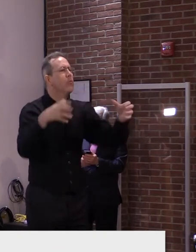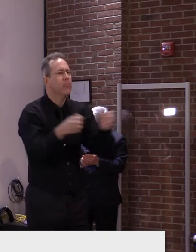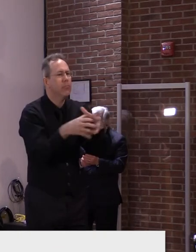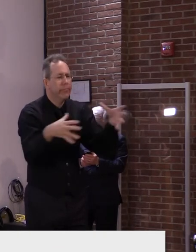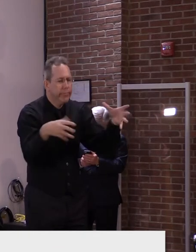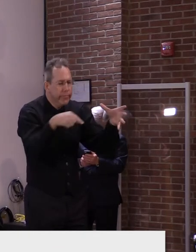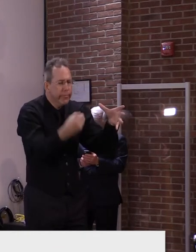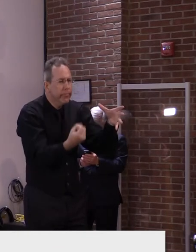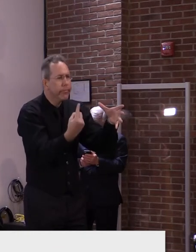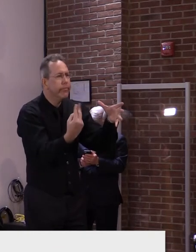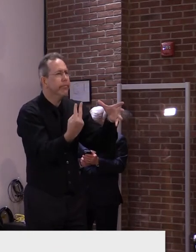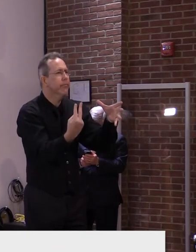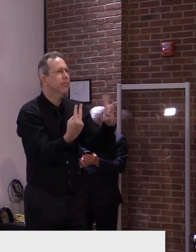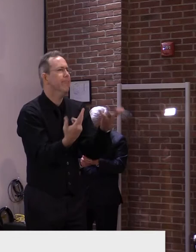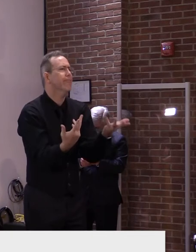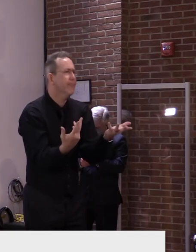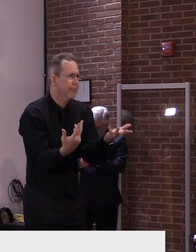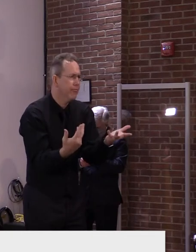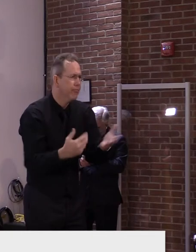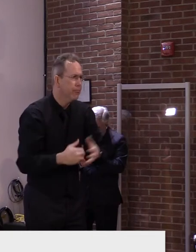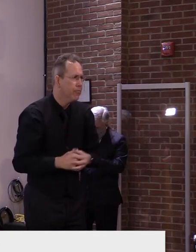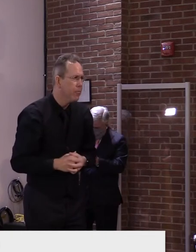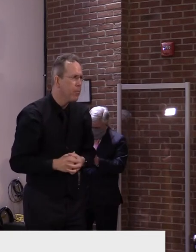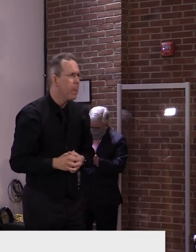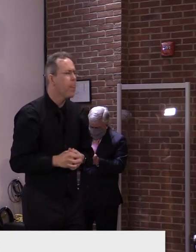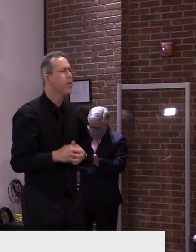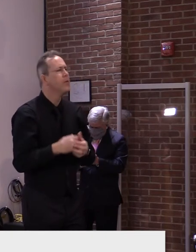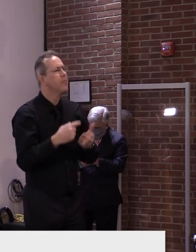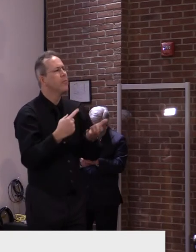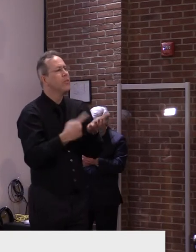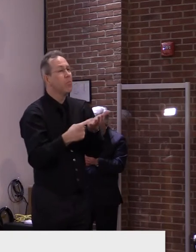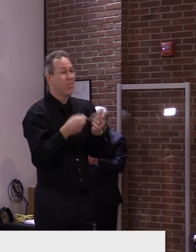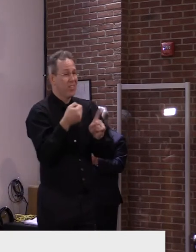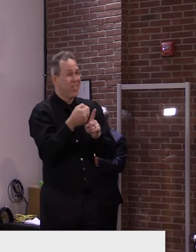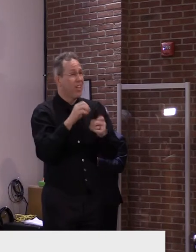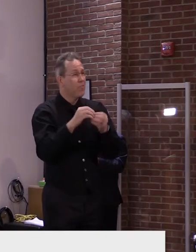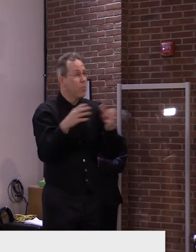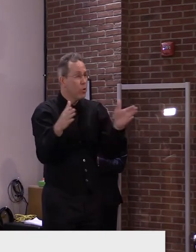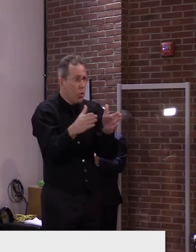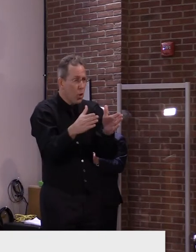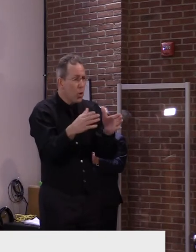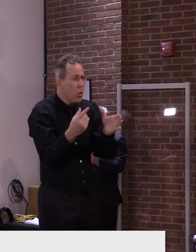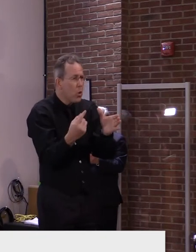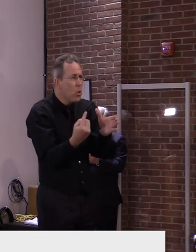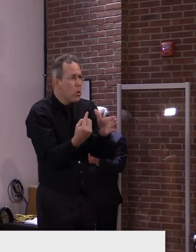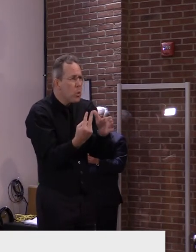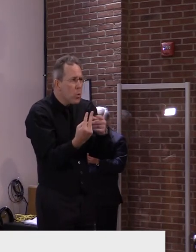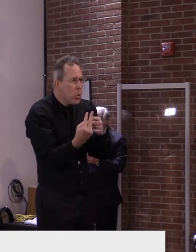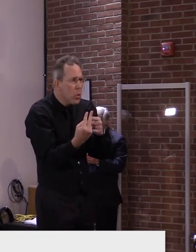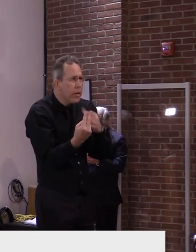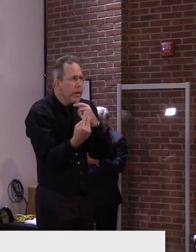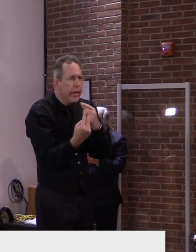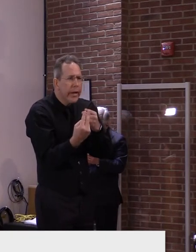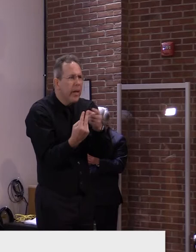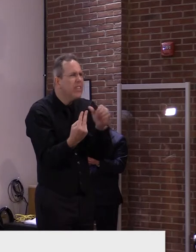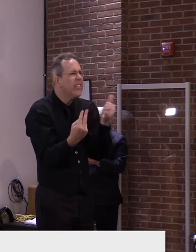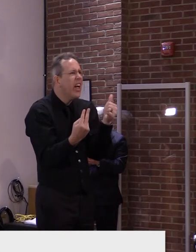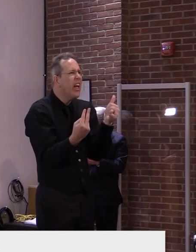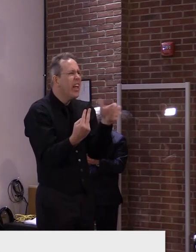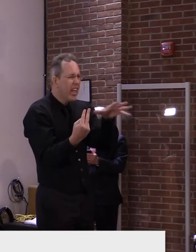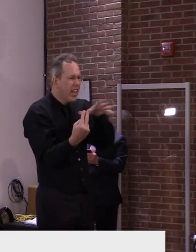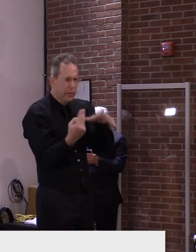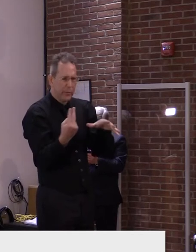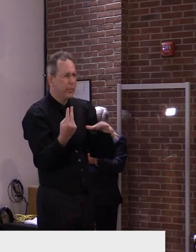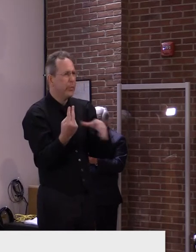because, again, they are so small in number, that they would be identifying otherwise. So, um,